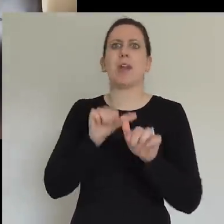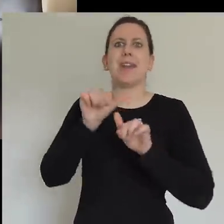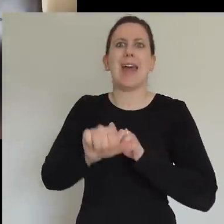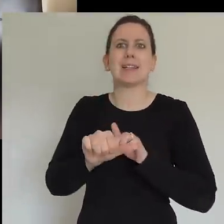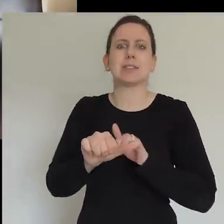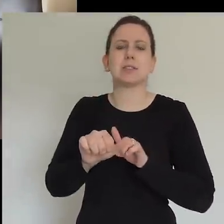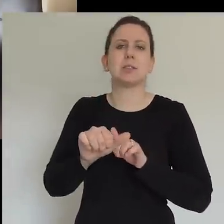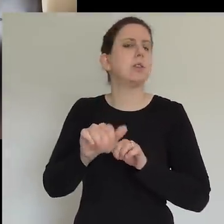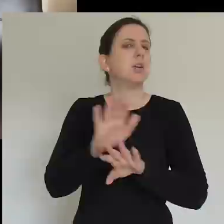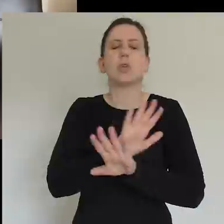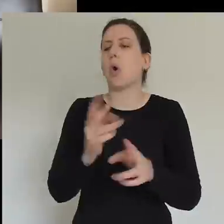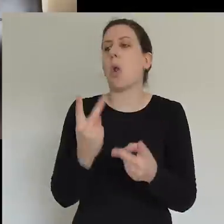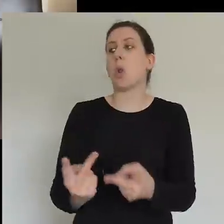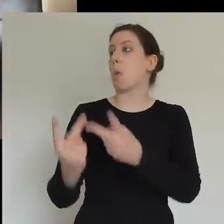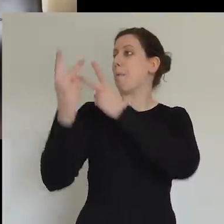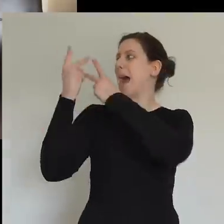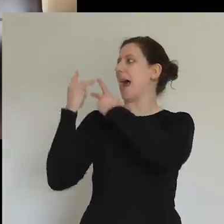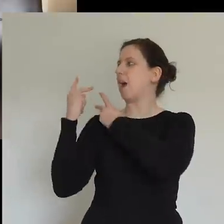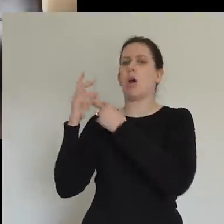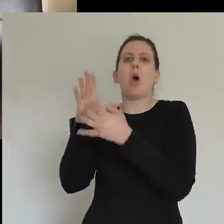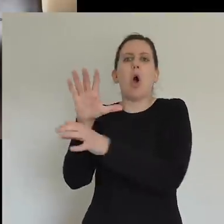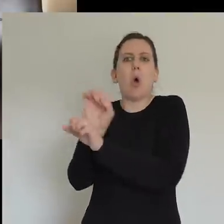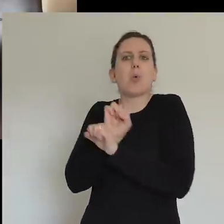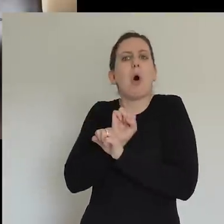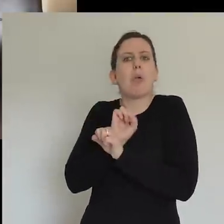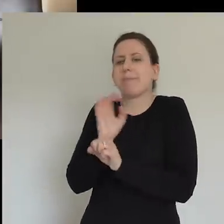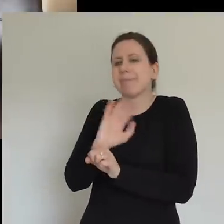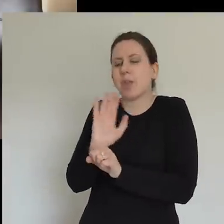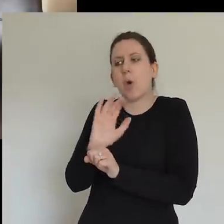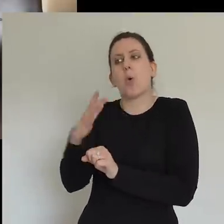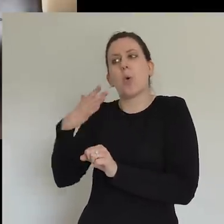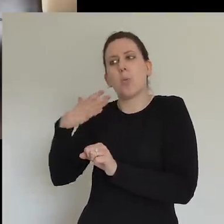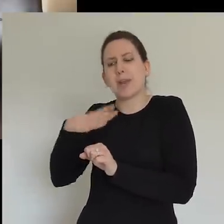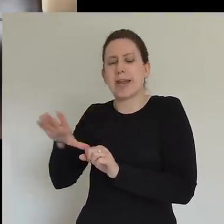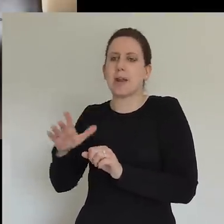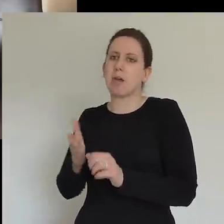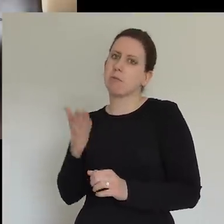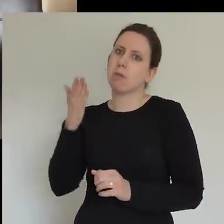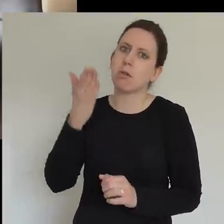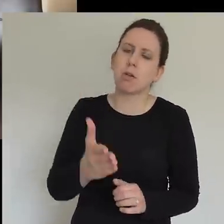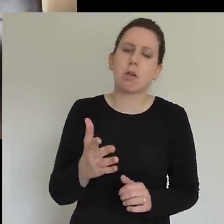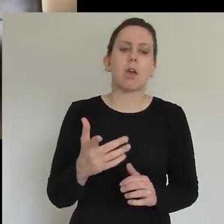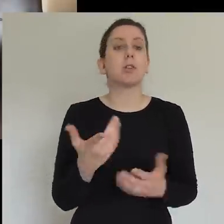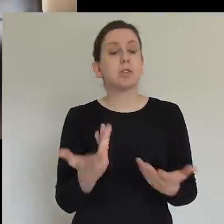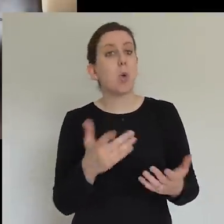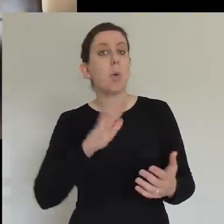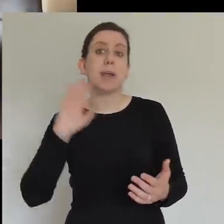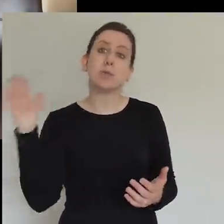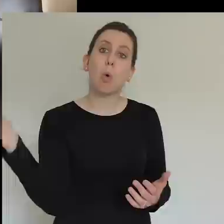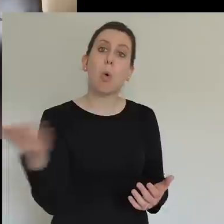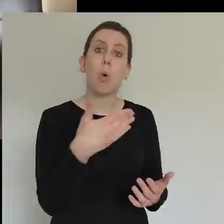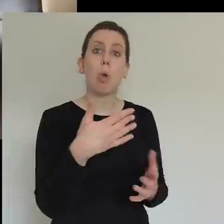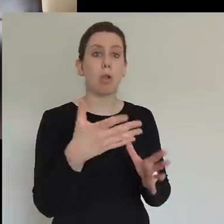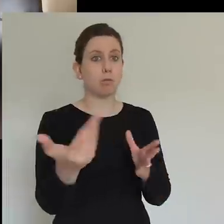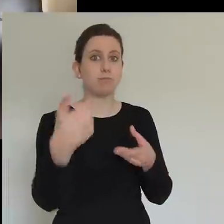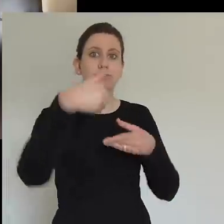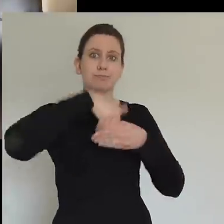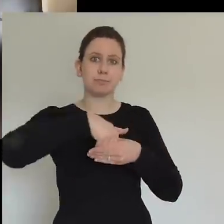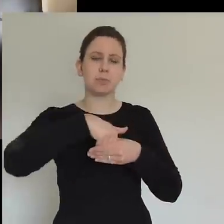what? It's going to need all of us. You know, James watching in Wolverhampton, it's going to need you. Margaret watching in Keswick, it's going to need you. You know,